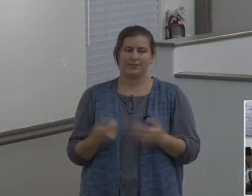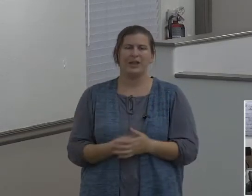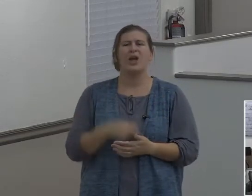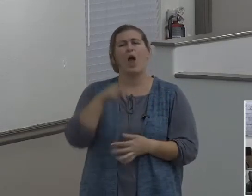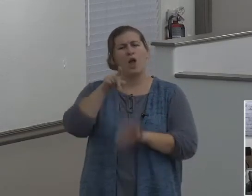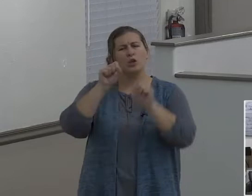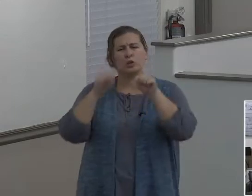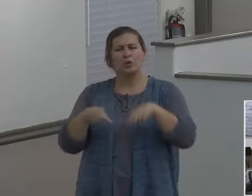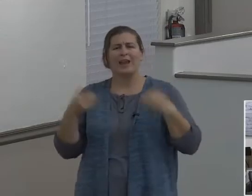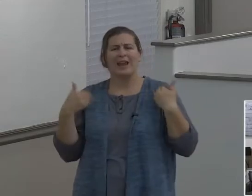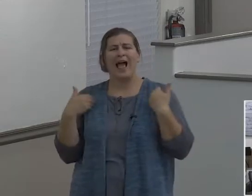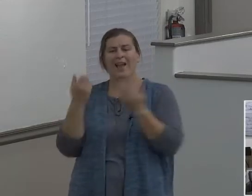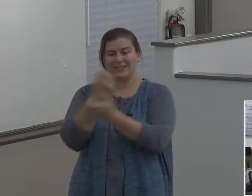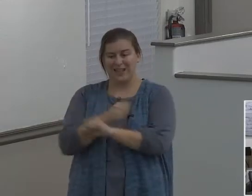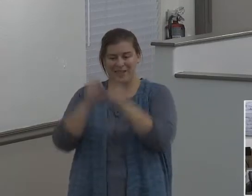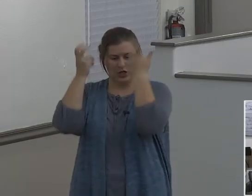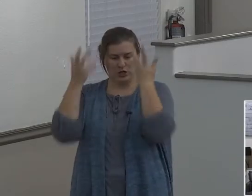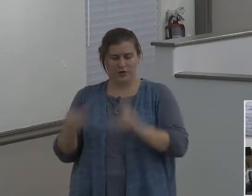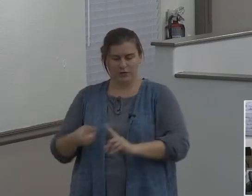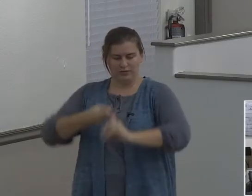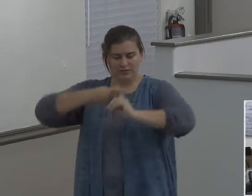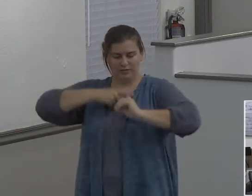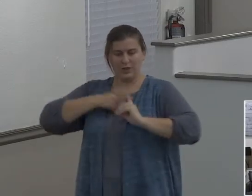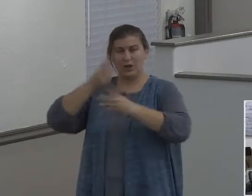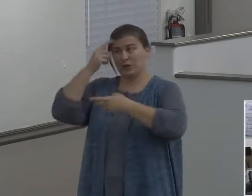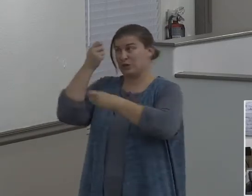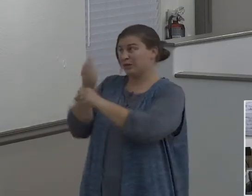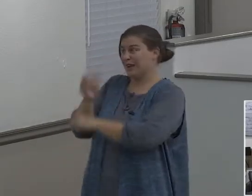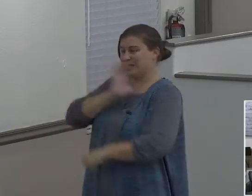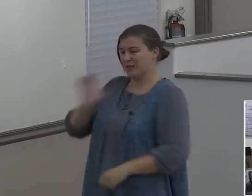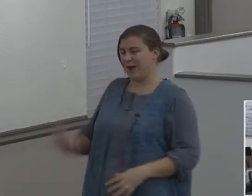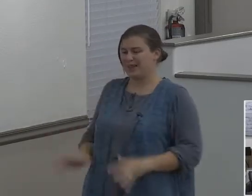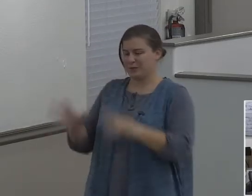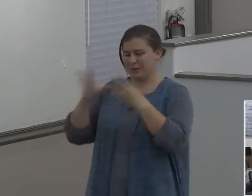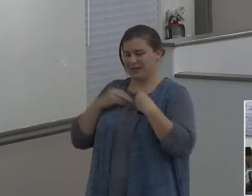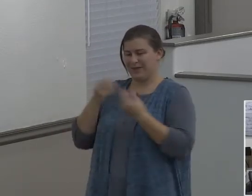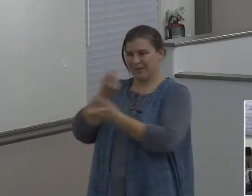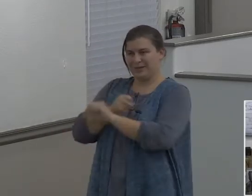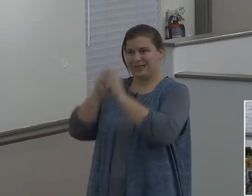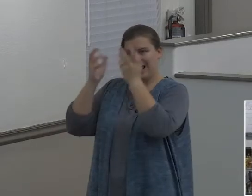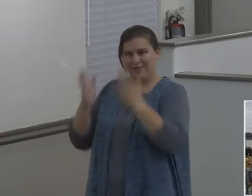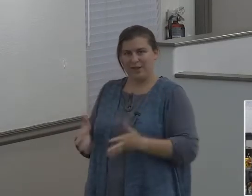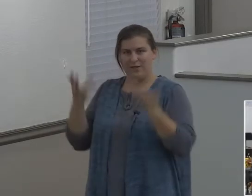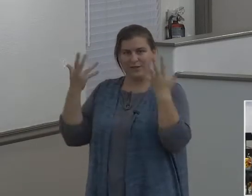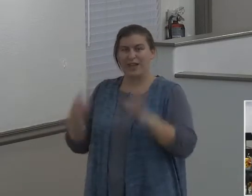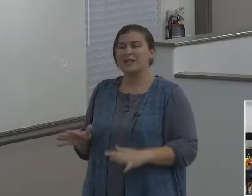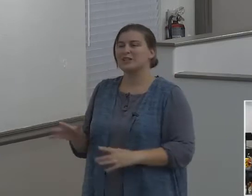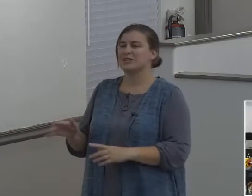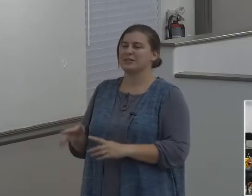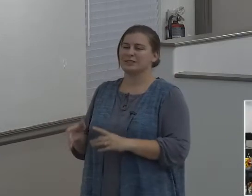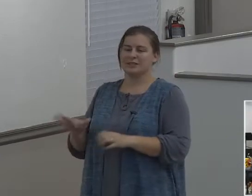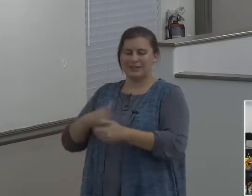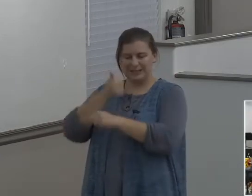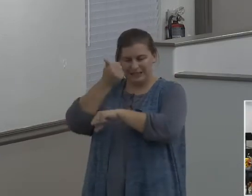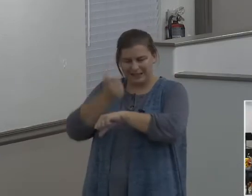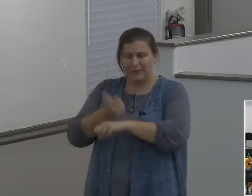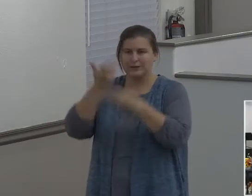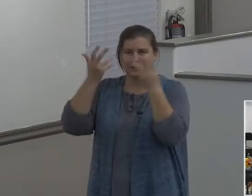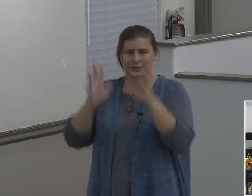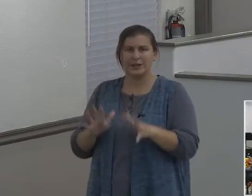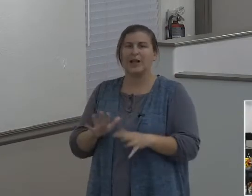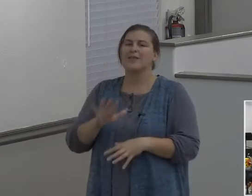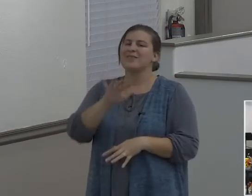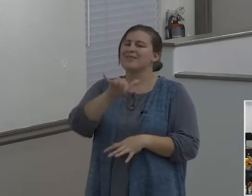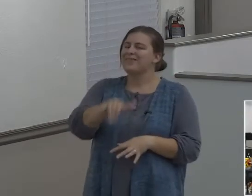salvation, you trust Christ, and you receive him as Savior, God will save you. But that's not the same thing as submitting your life